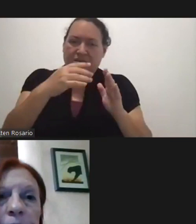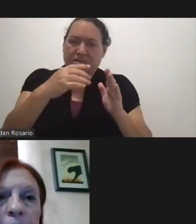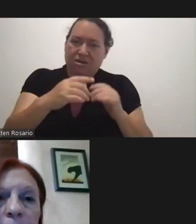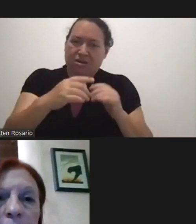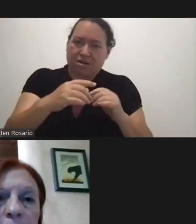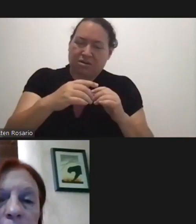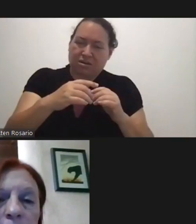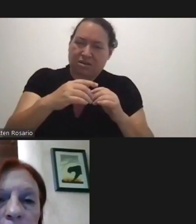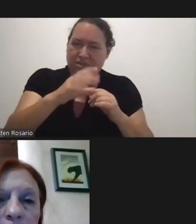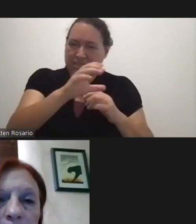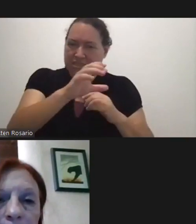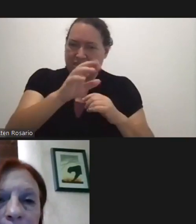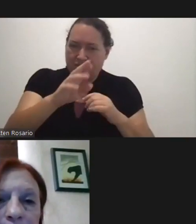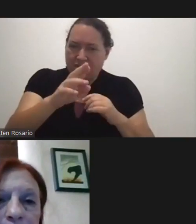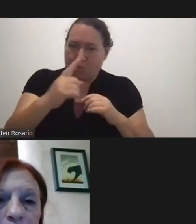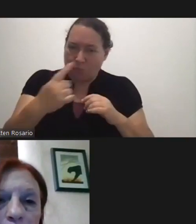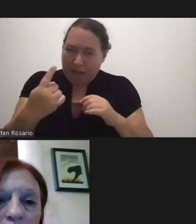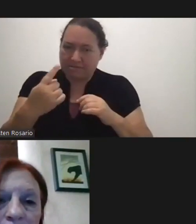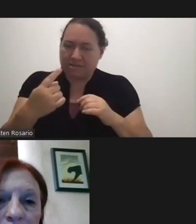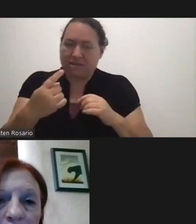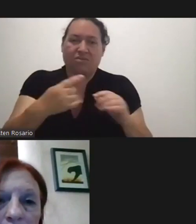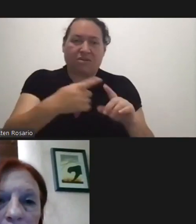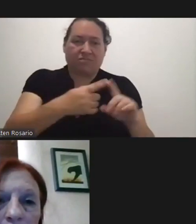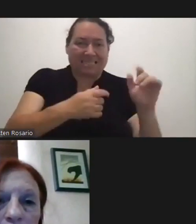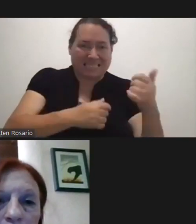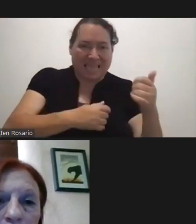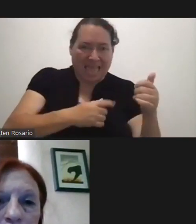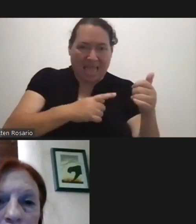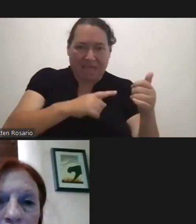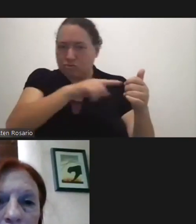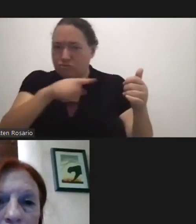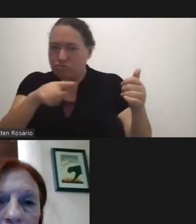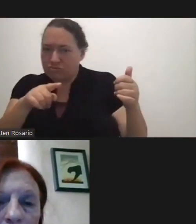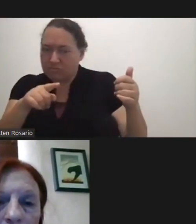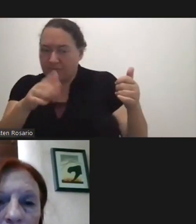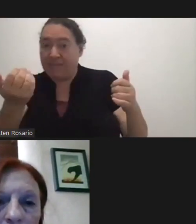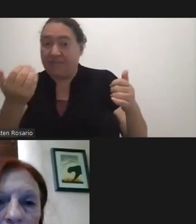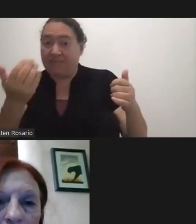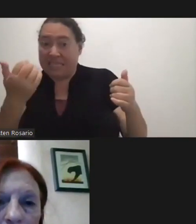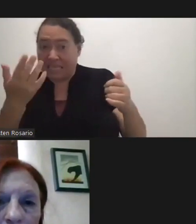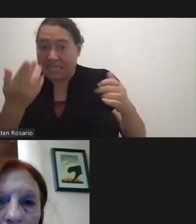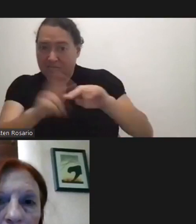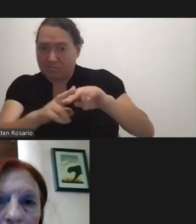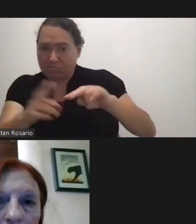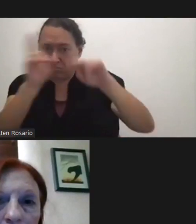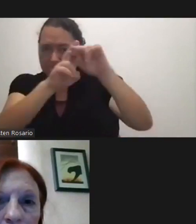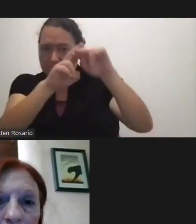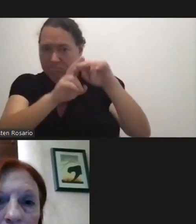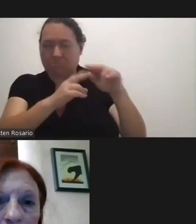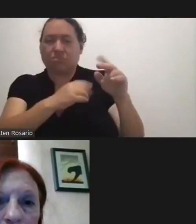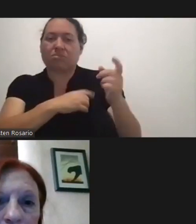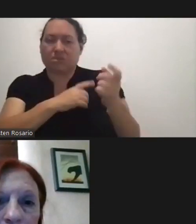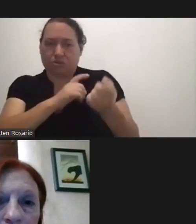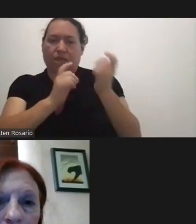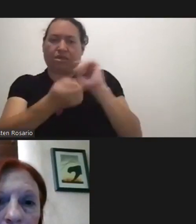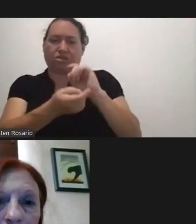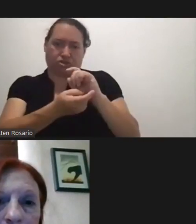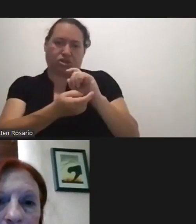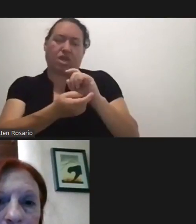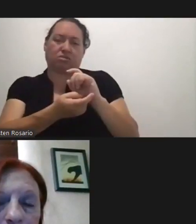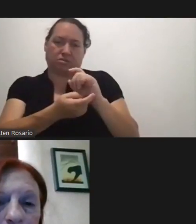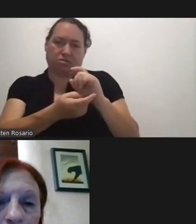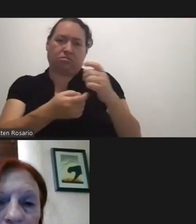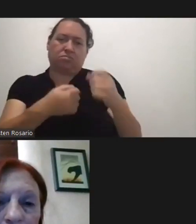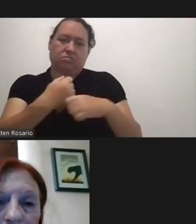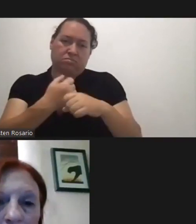Went From 10 To 15 Over A Matter A Few Days And That's When The Quarantine Change Was Reimplemented Where It